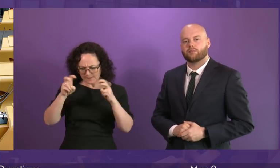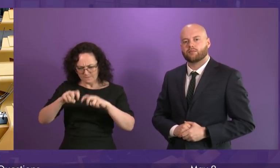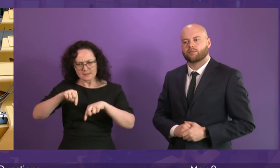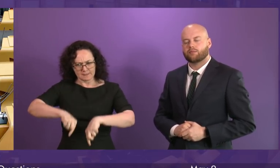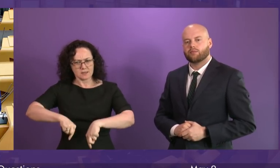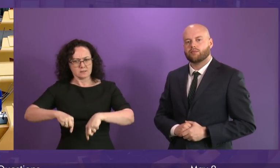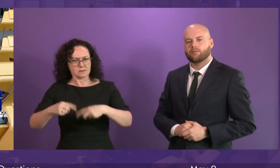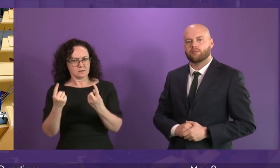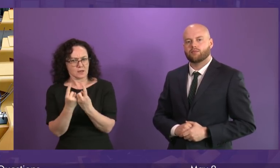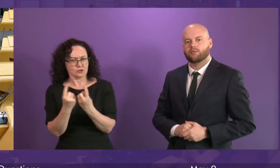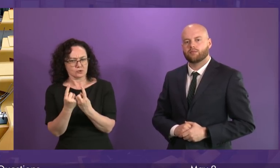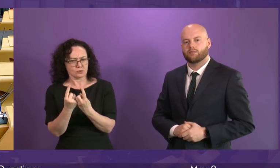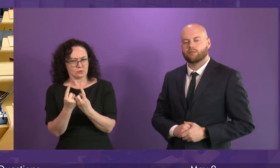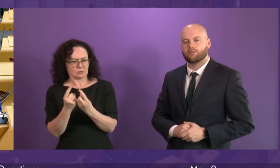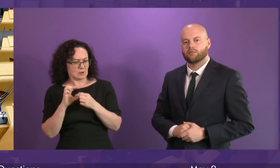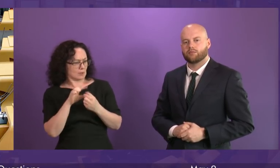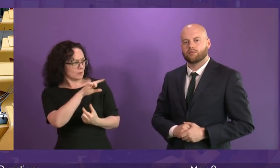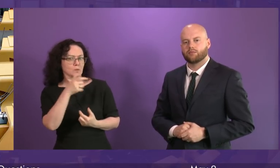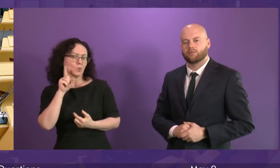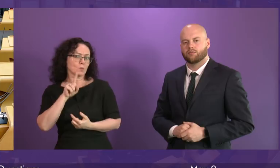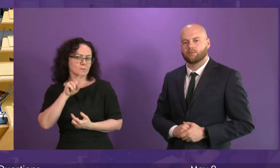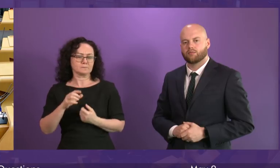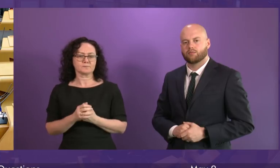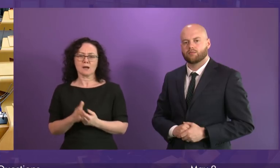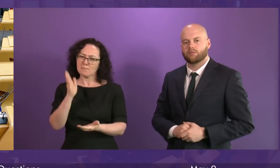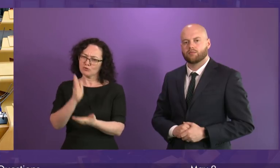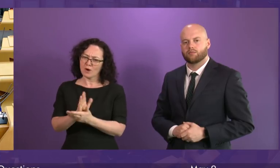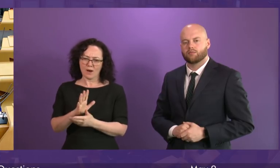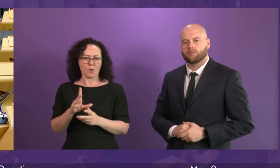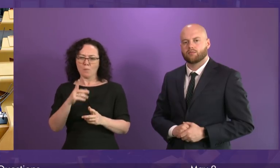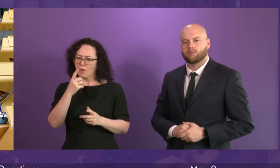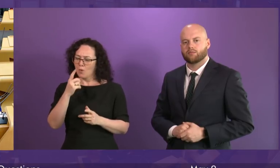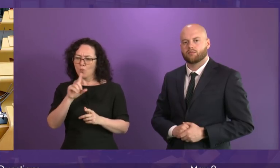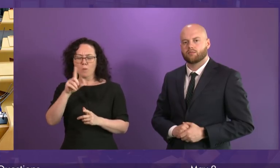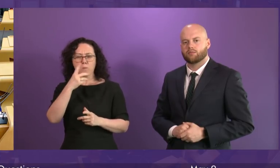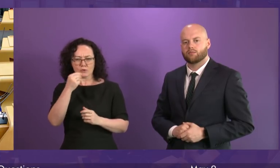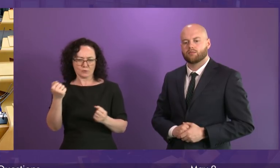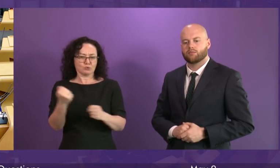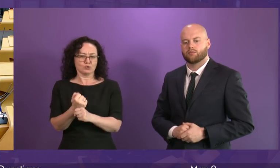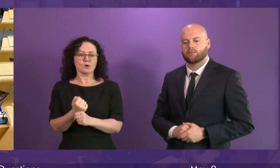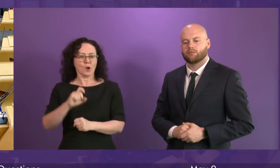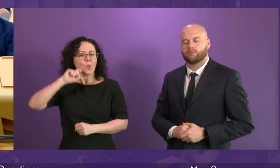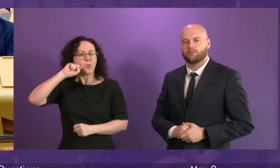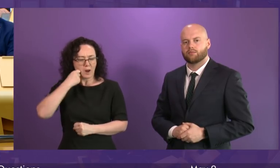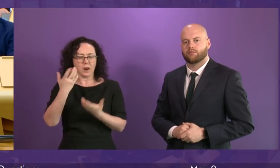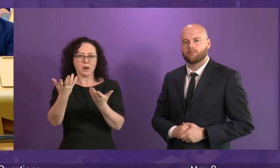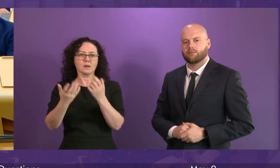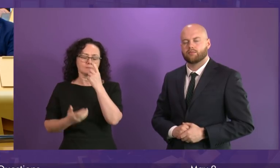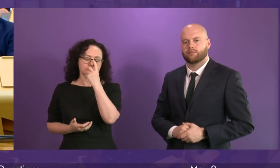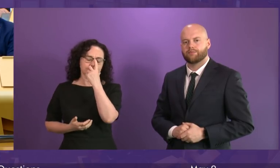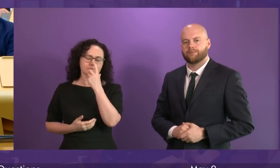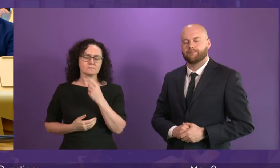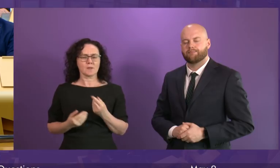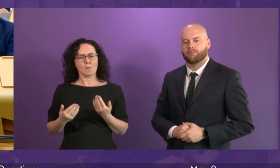Parliament today and to make sure that all possible is being done for that individual concerned. More